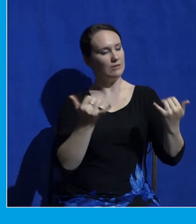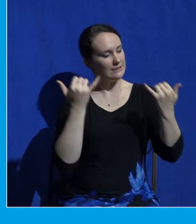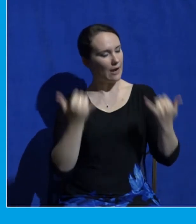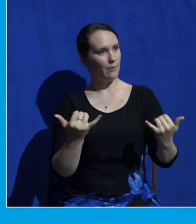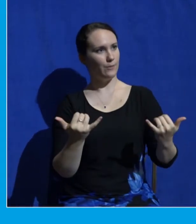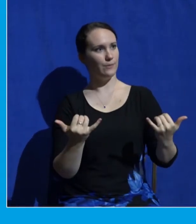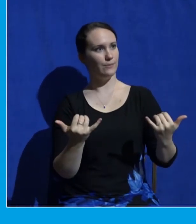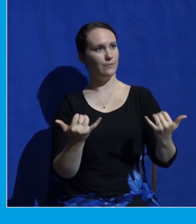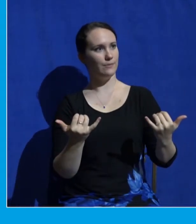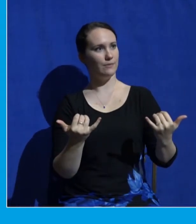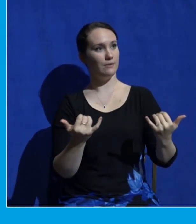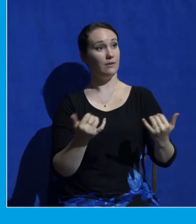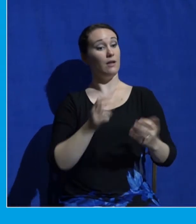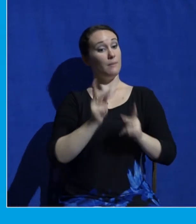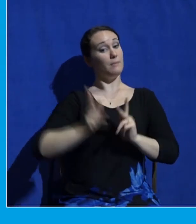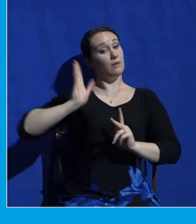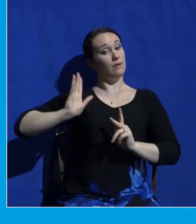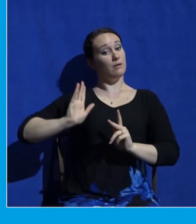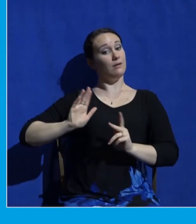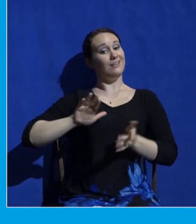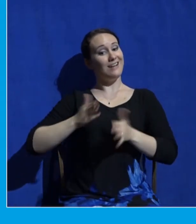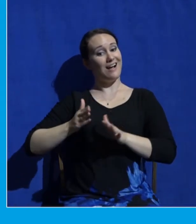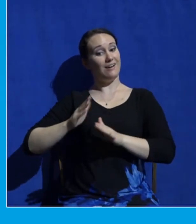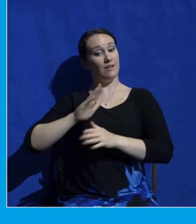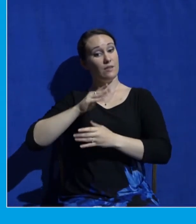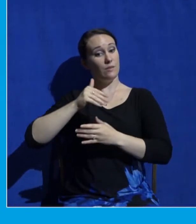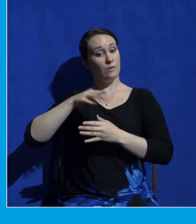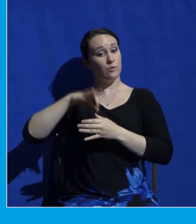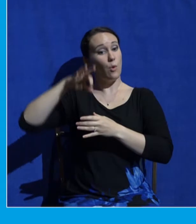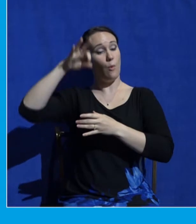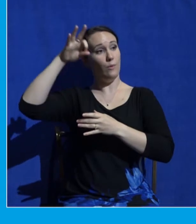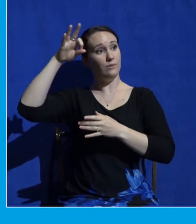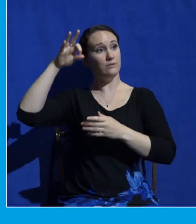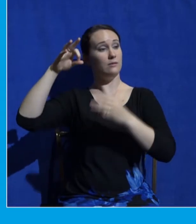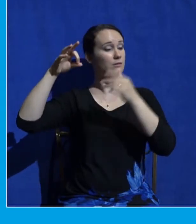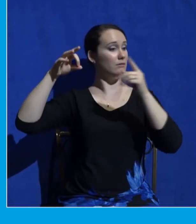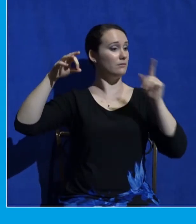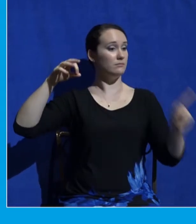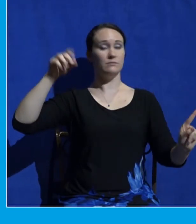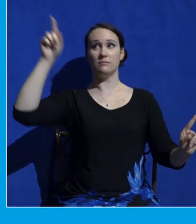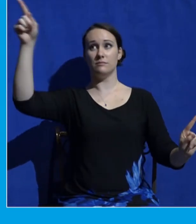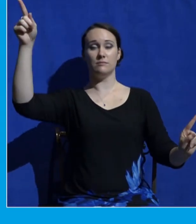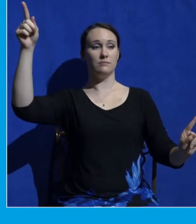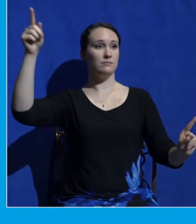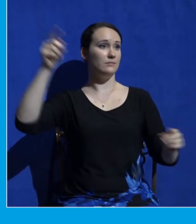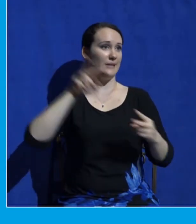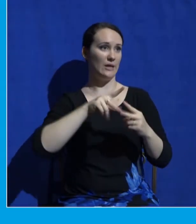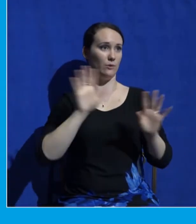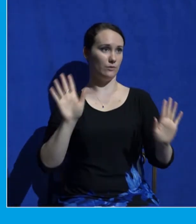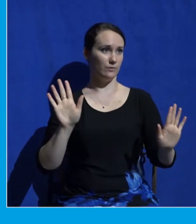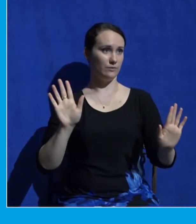This is what we saw, talked about last week. You can gain this whole world. Everything that's in it.